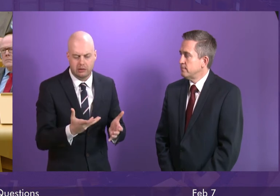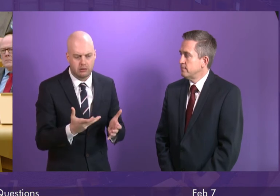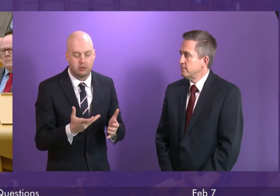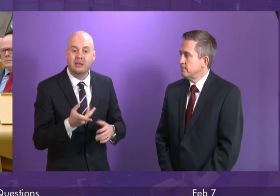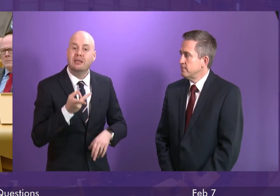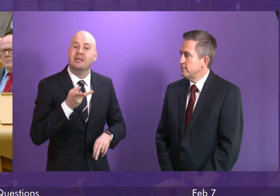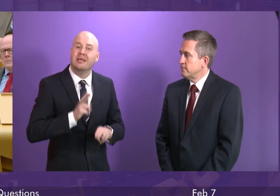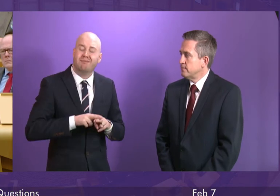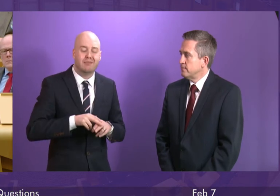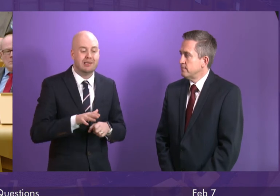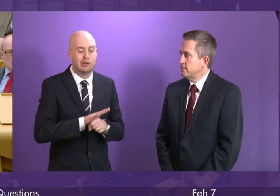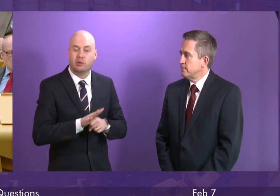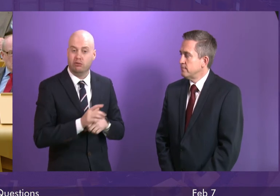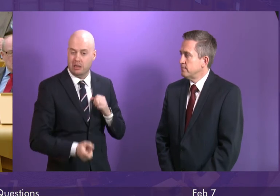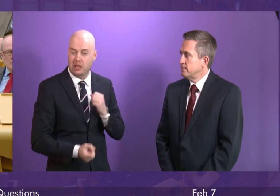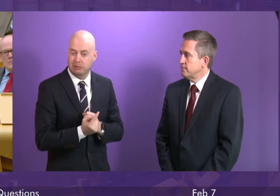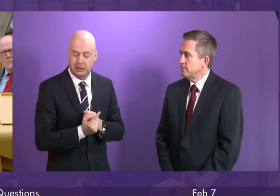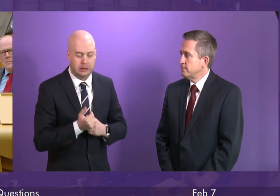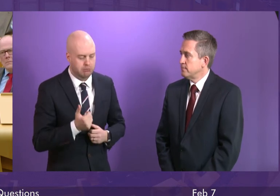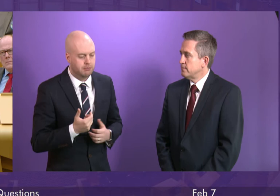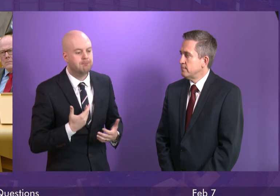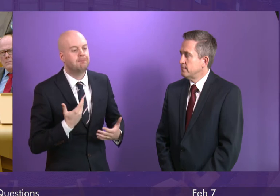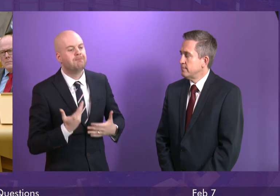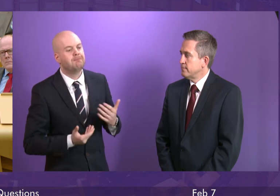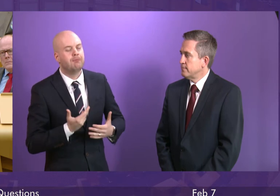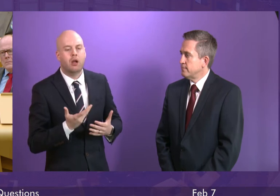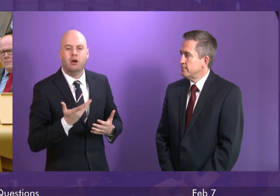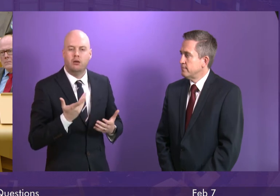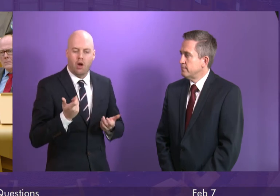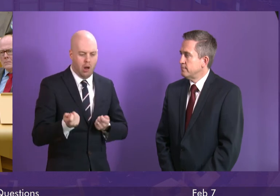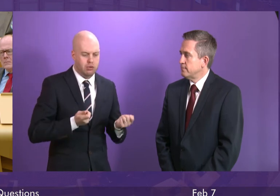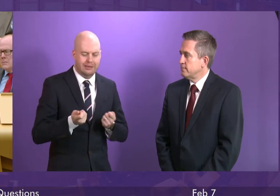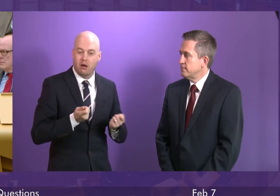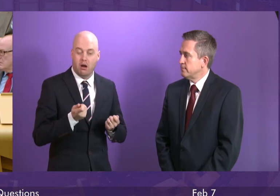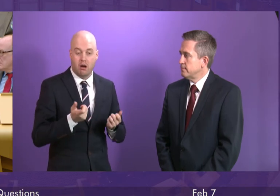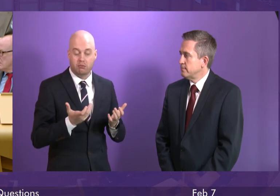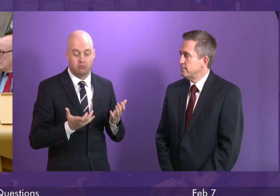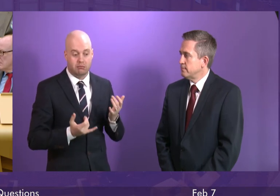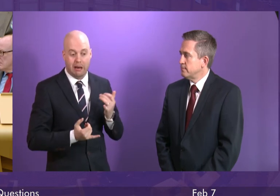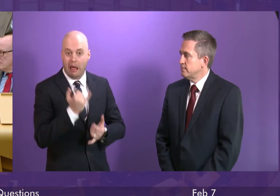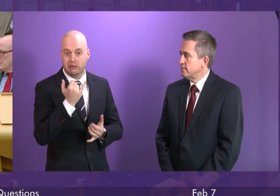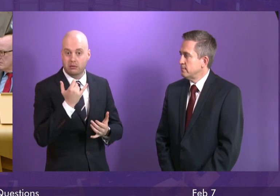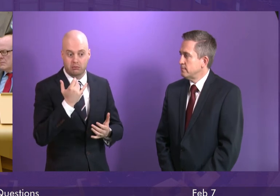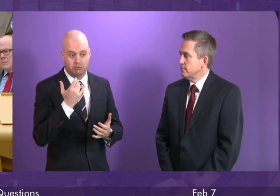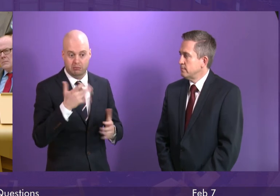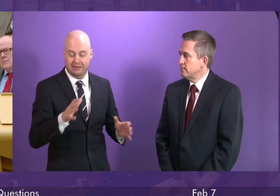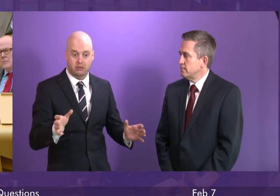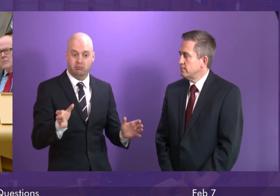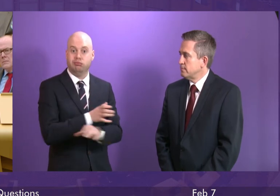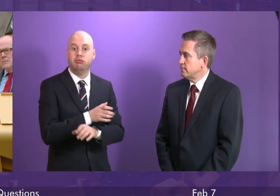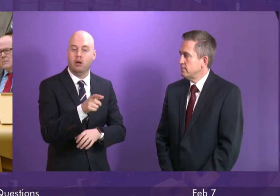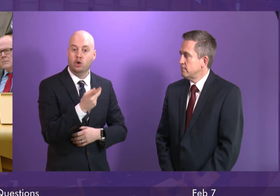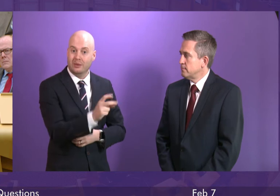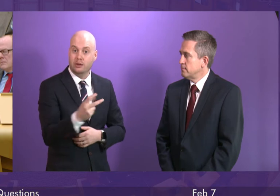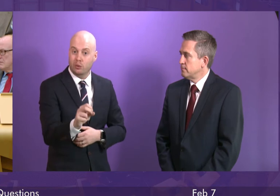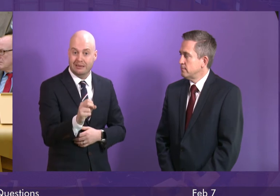which arose where there was to be, if an operator of last resort was to replace Scot Rail in 2020, that can only